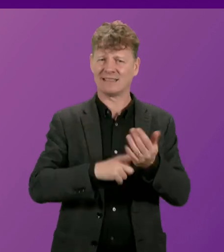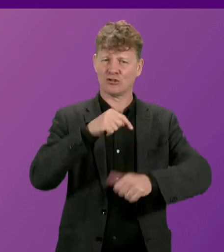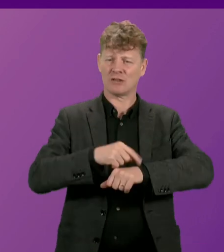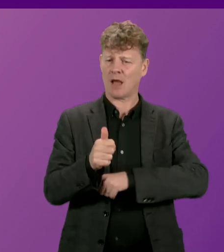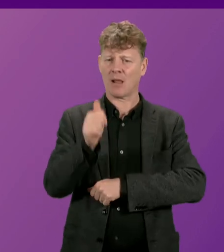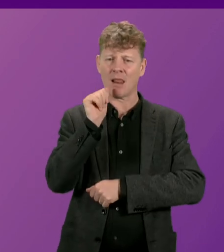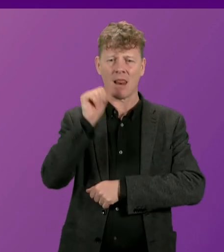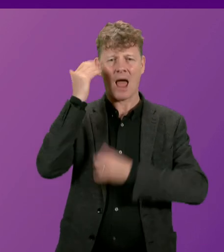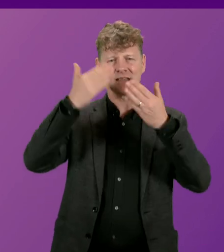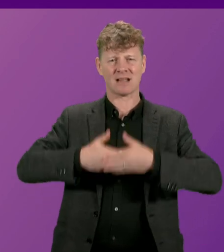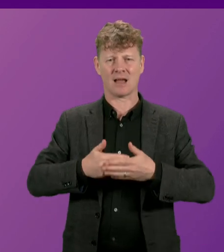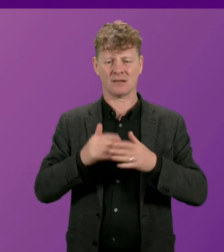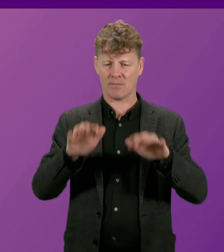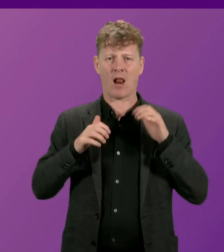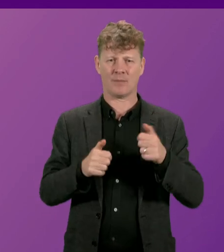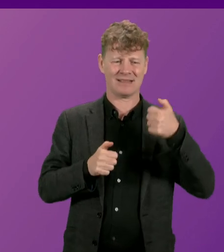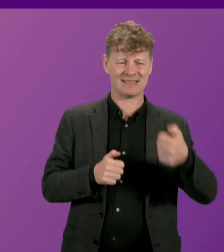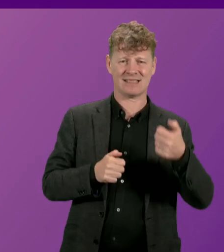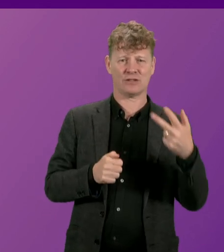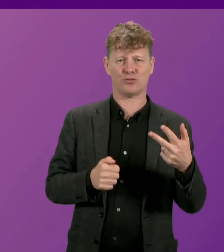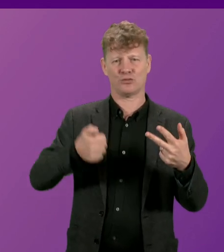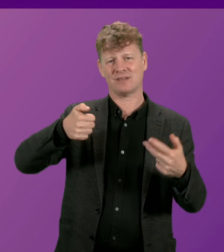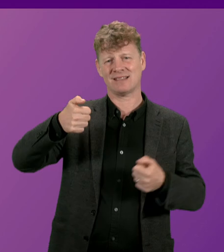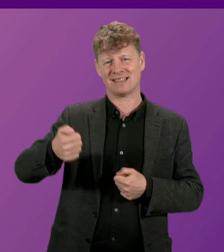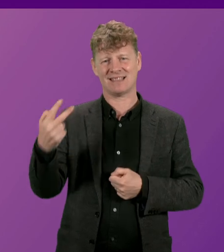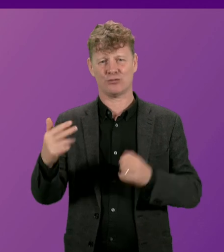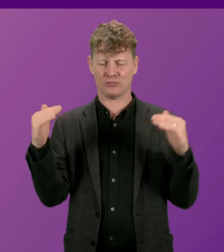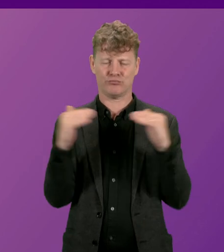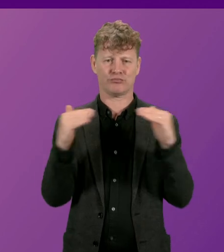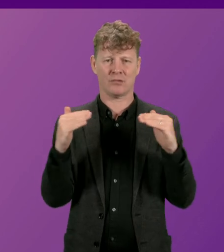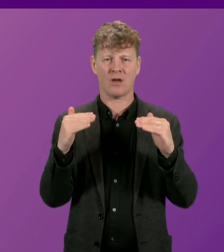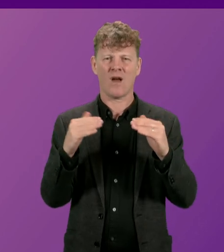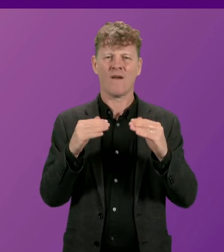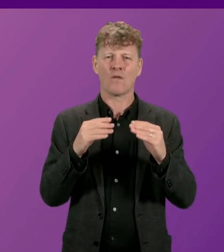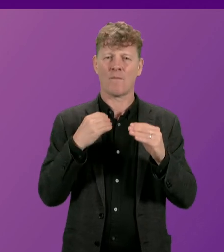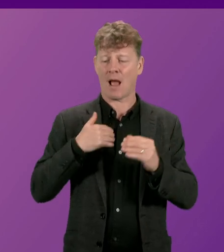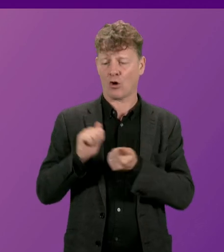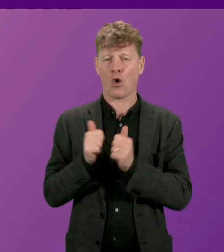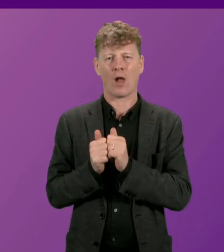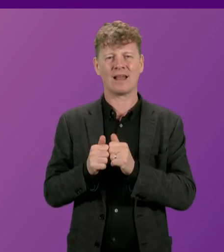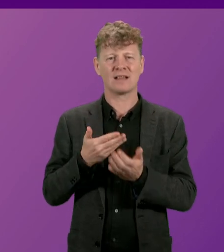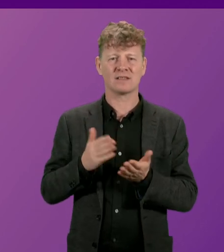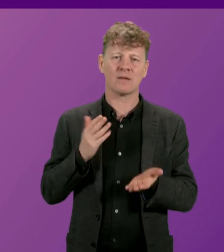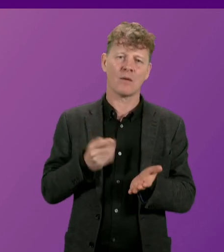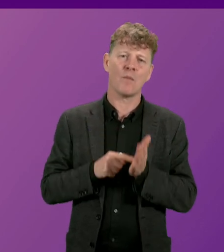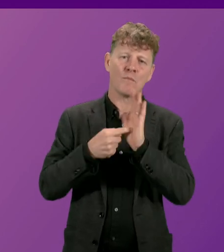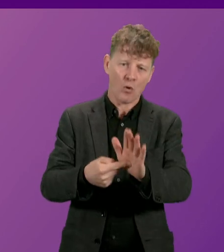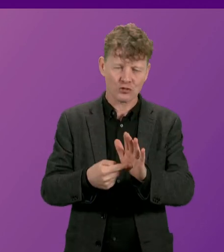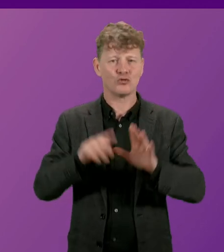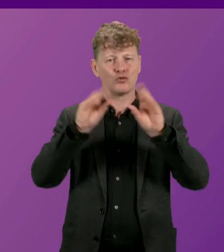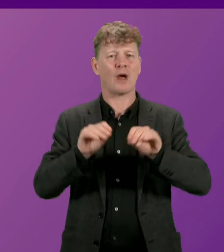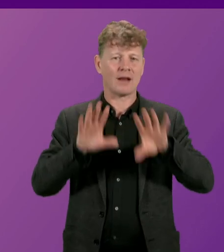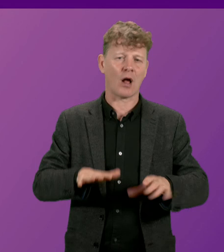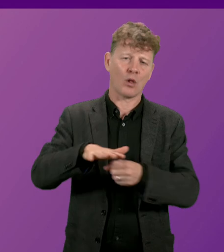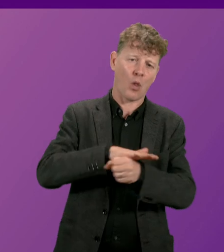Parliament was tied 62 to 62 on my colleague Alexander Burnett's motion to annul the local services franchise's